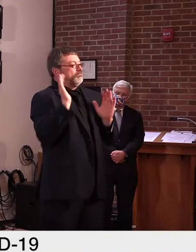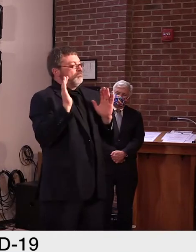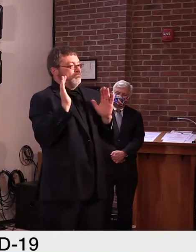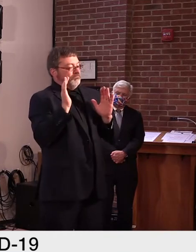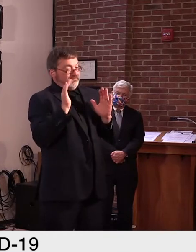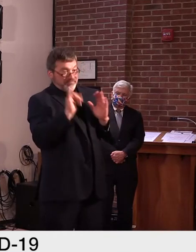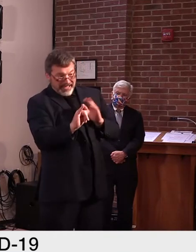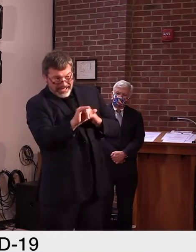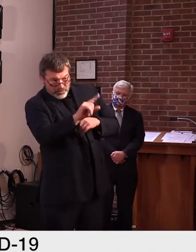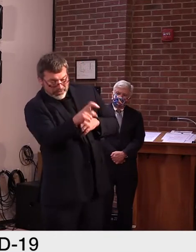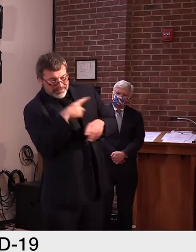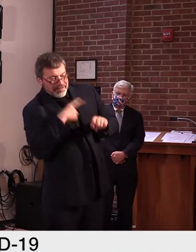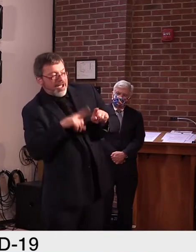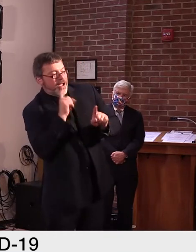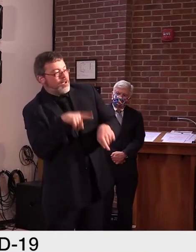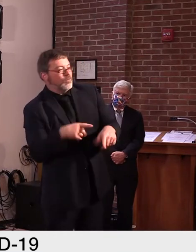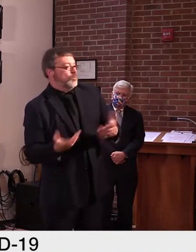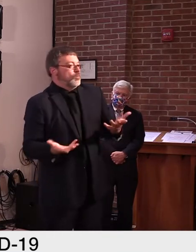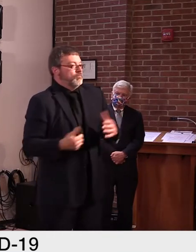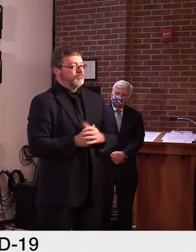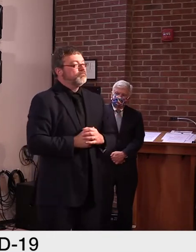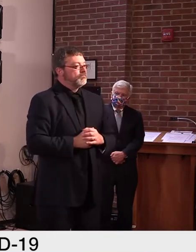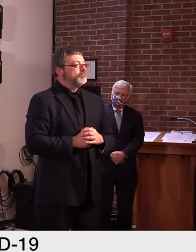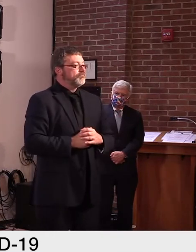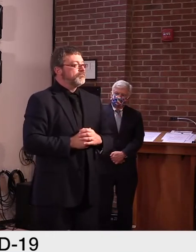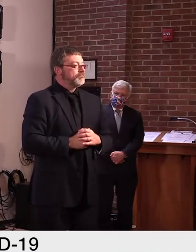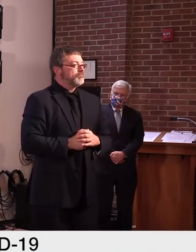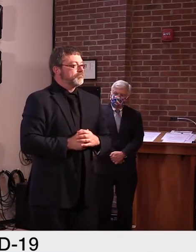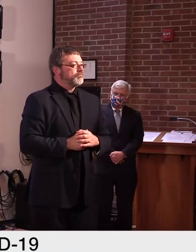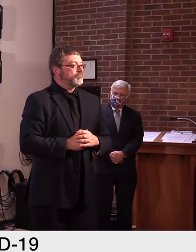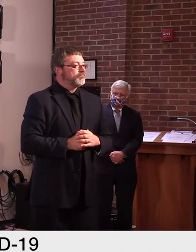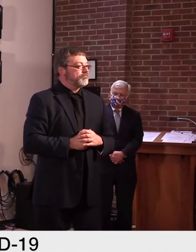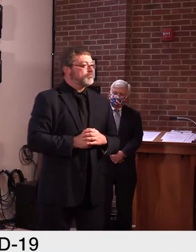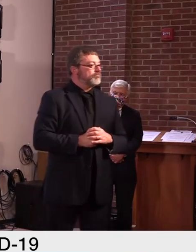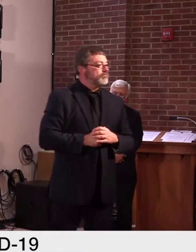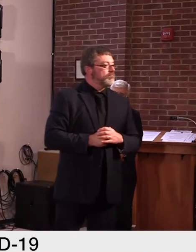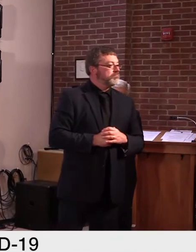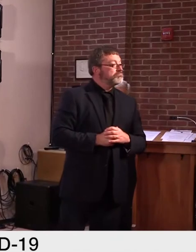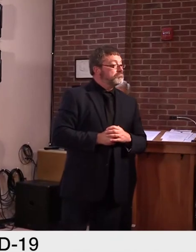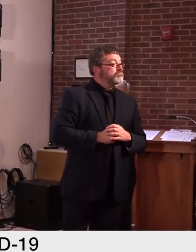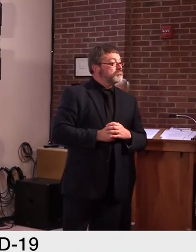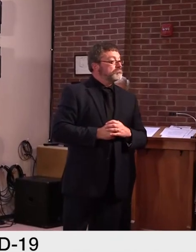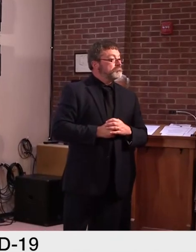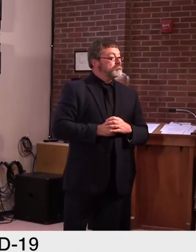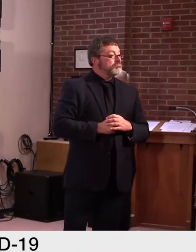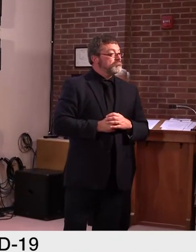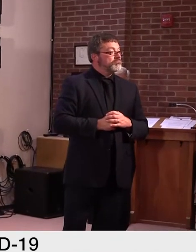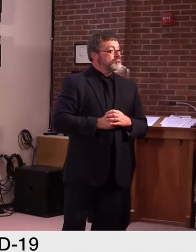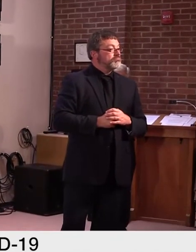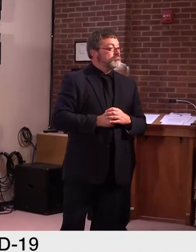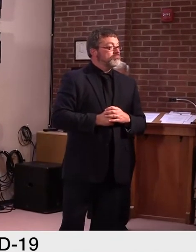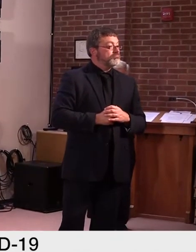just yet. Thank you. Sure. Greg, the county courier.